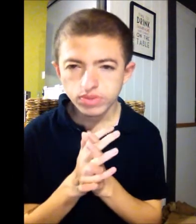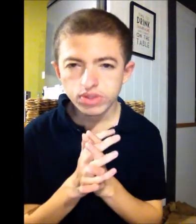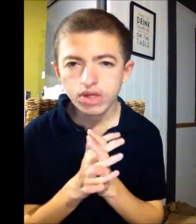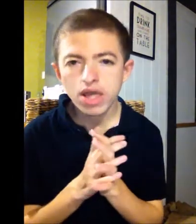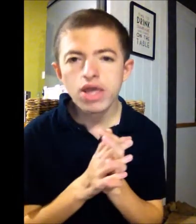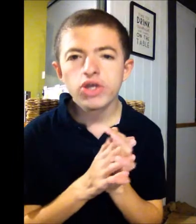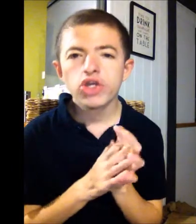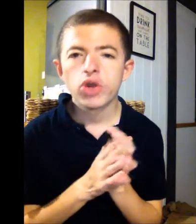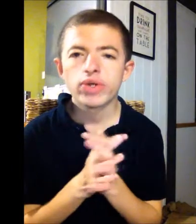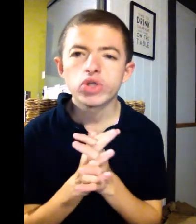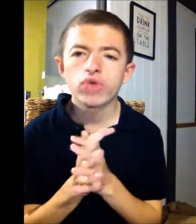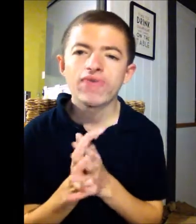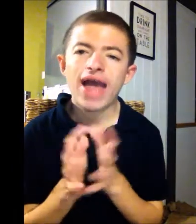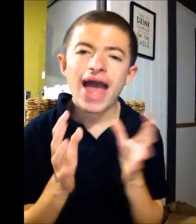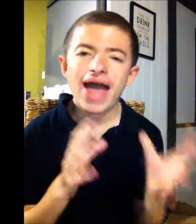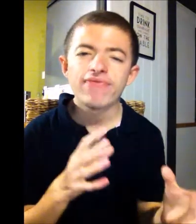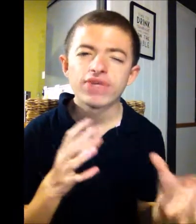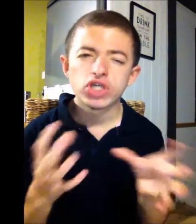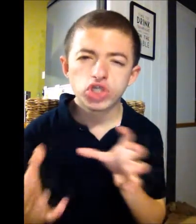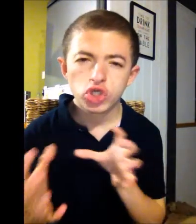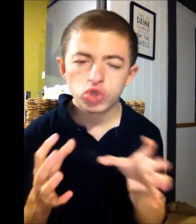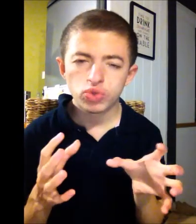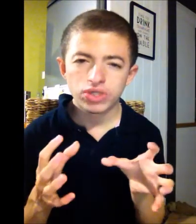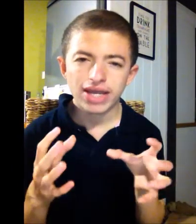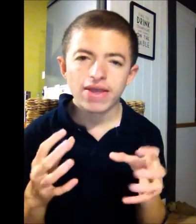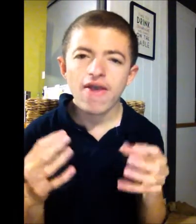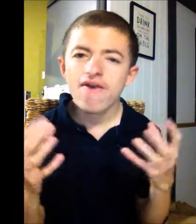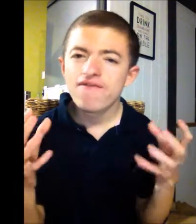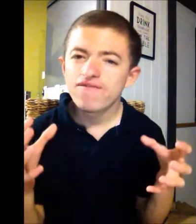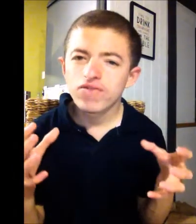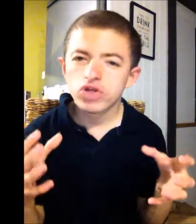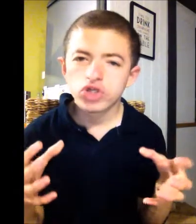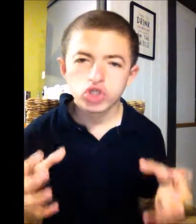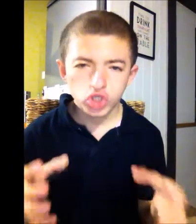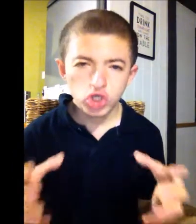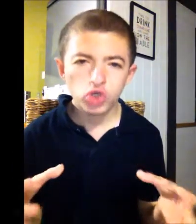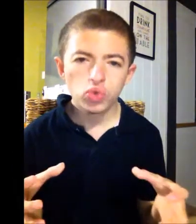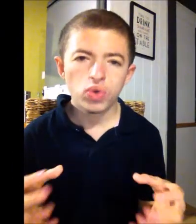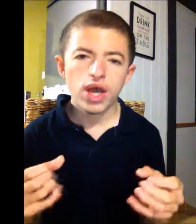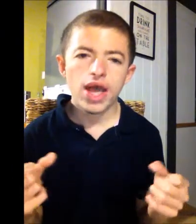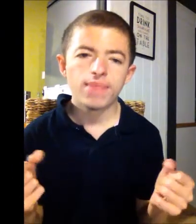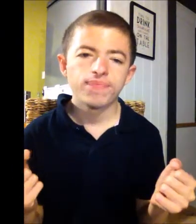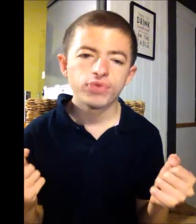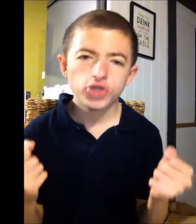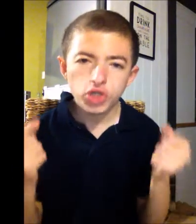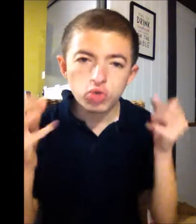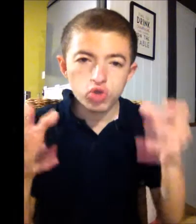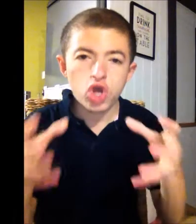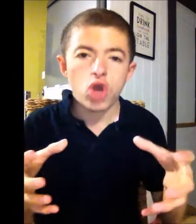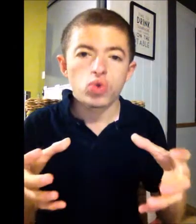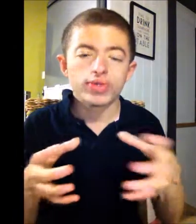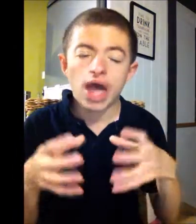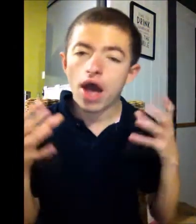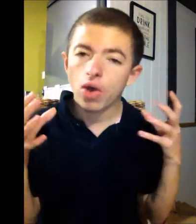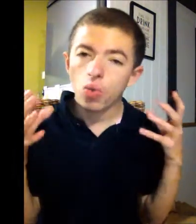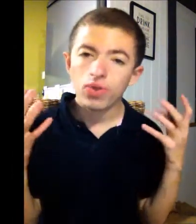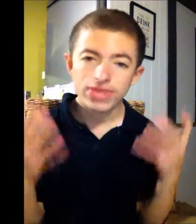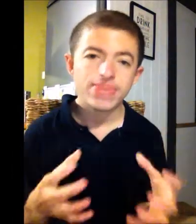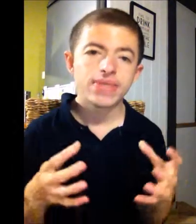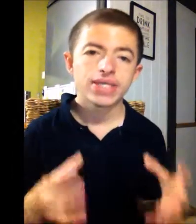Like, you know, and sort of have these two, like, two, um, two shows that are within the